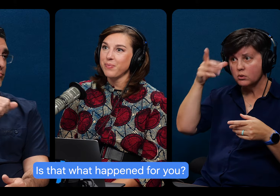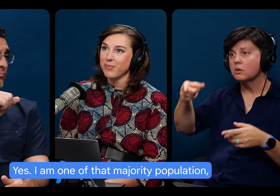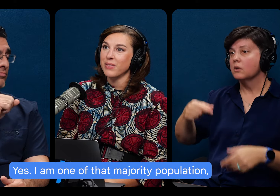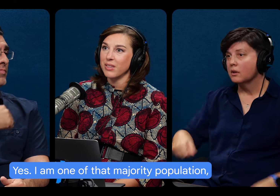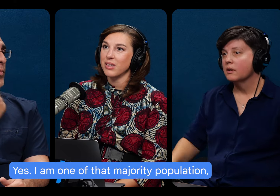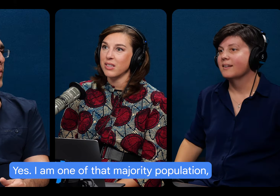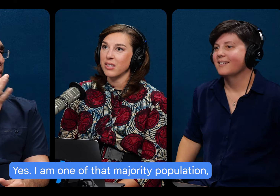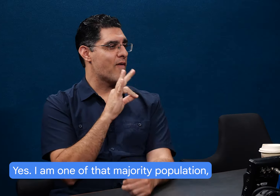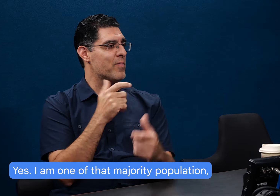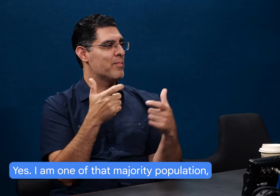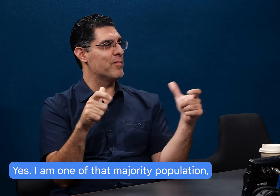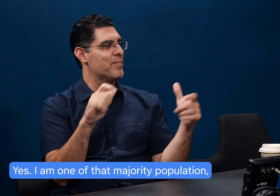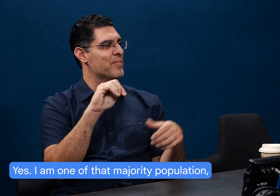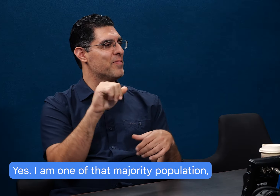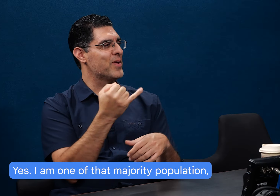Yes.